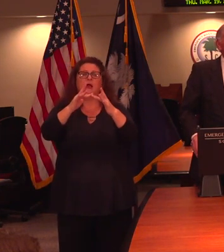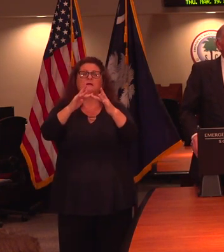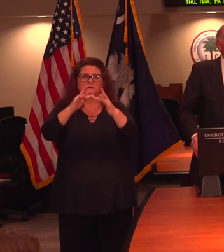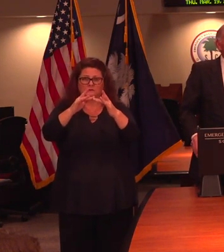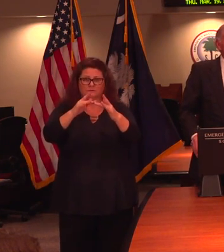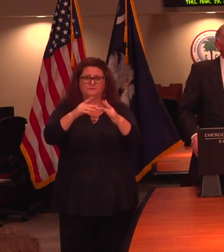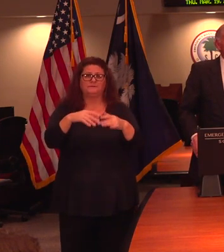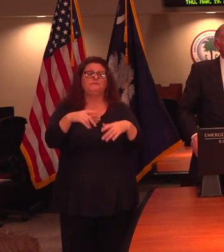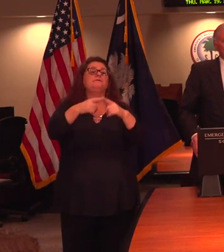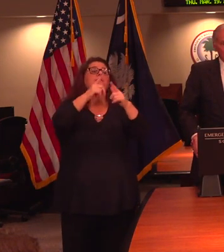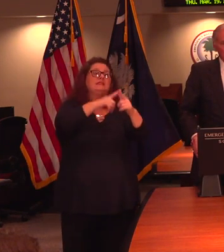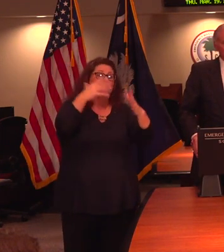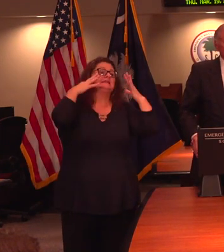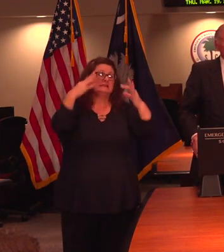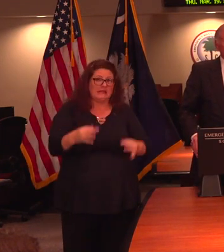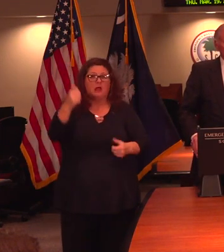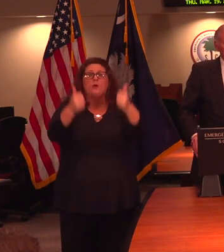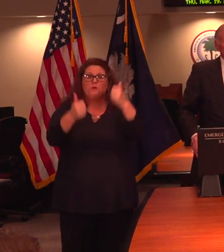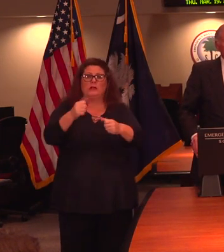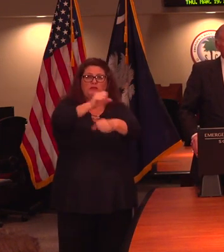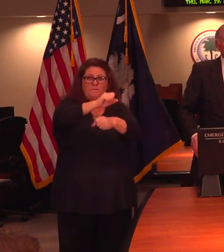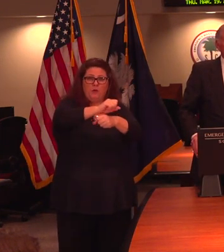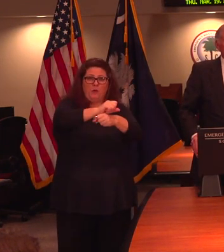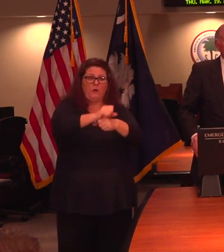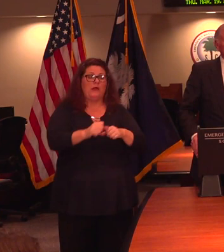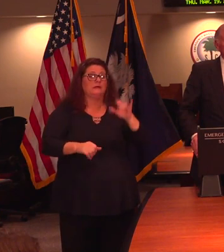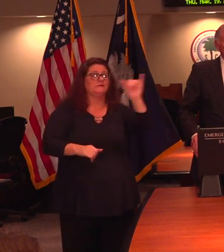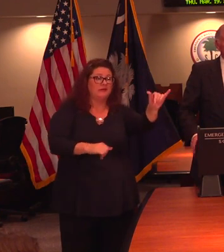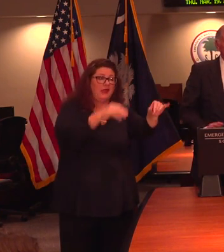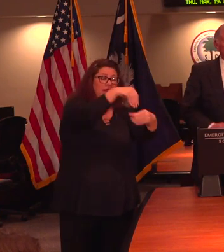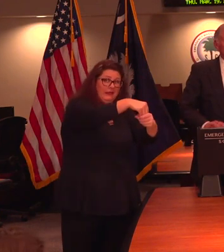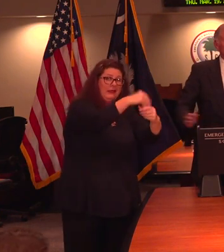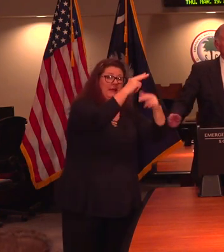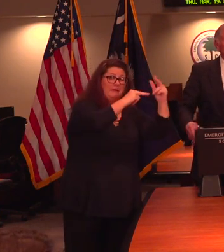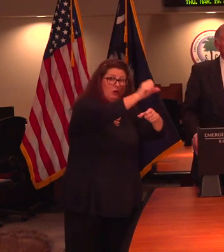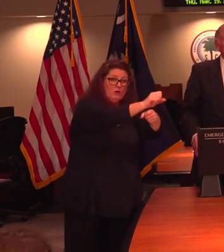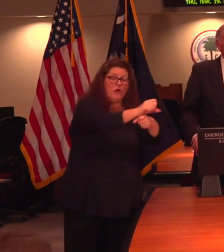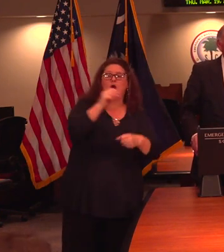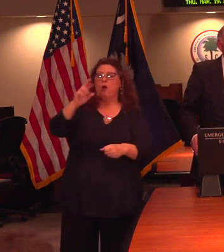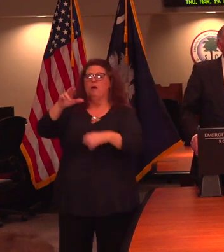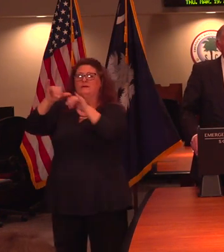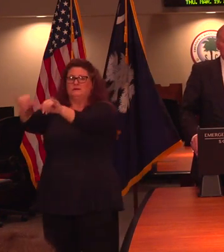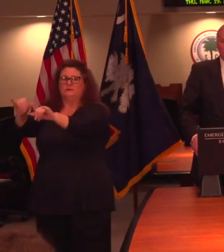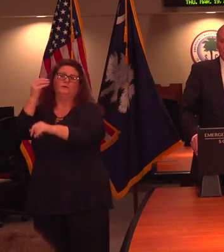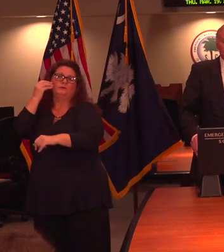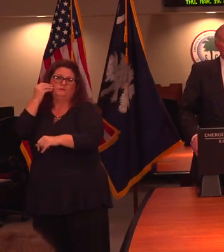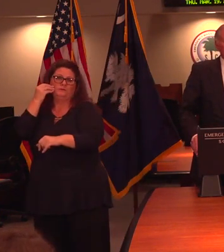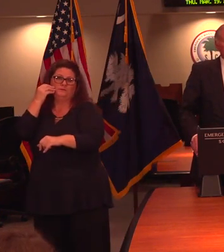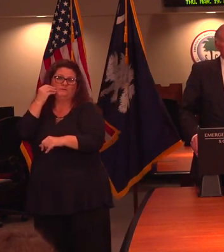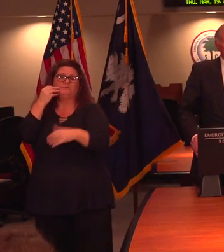employees can work at distance, work at home, and to use their discretion in having those do that and